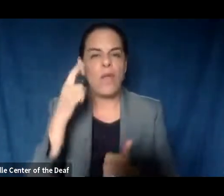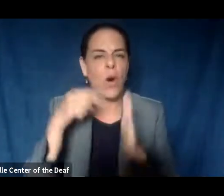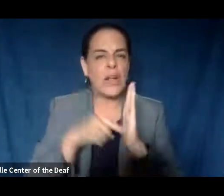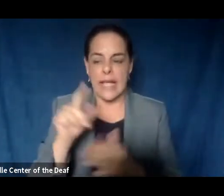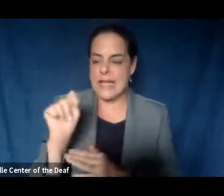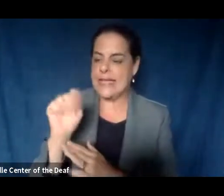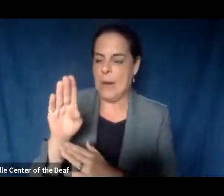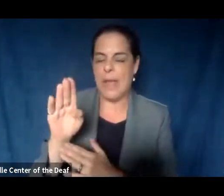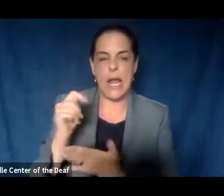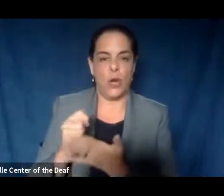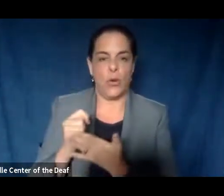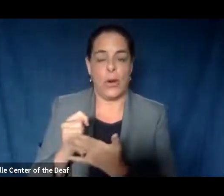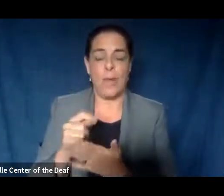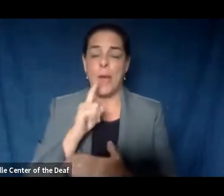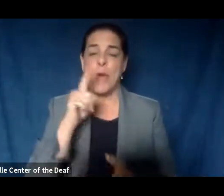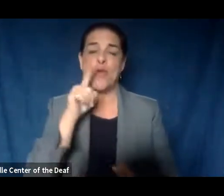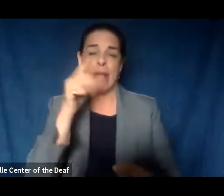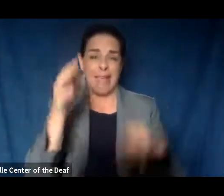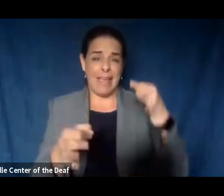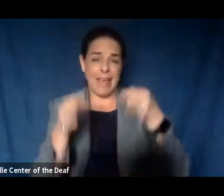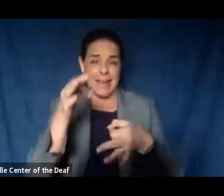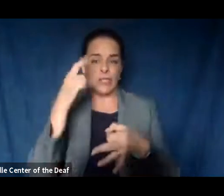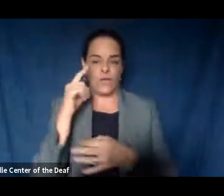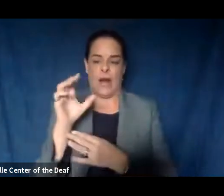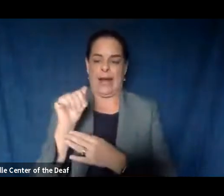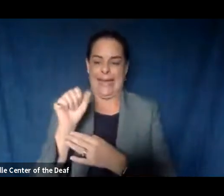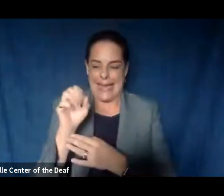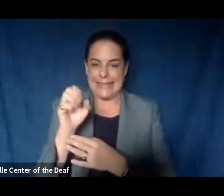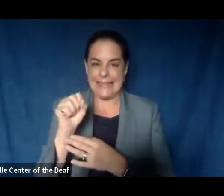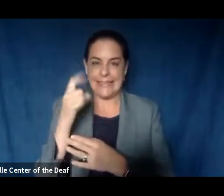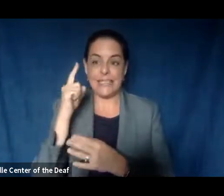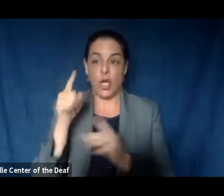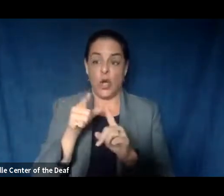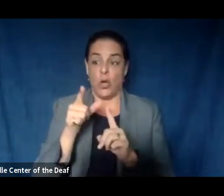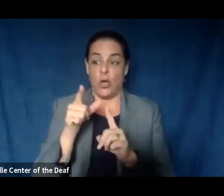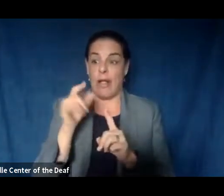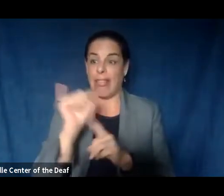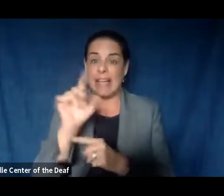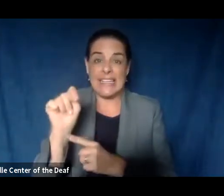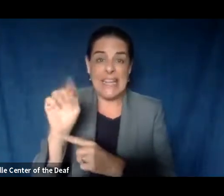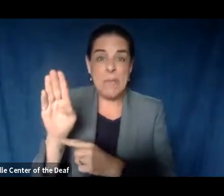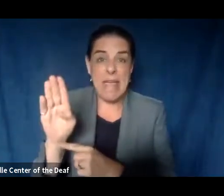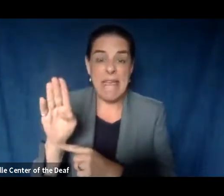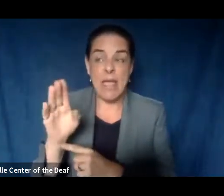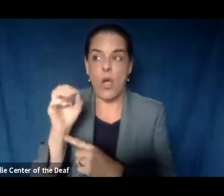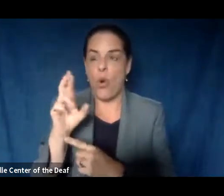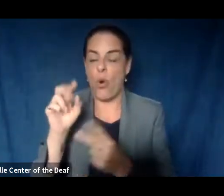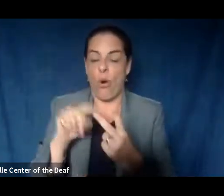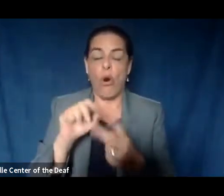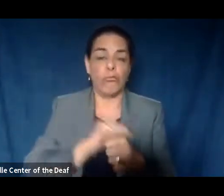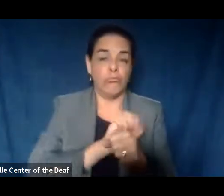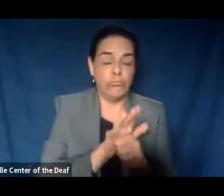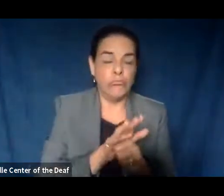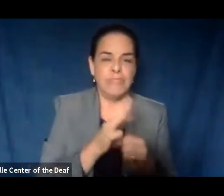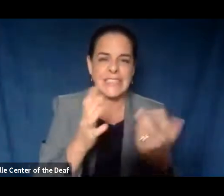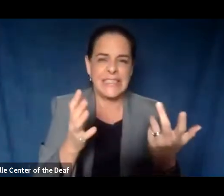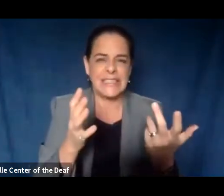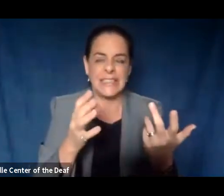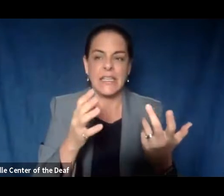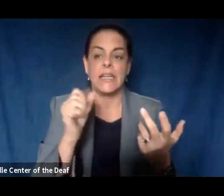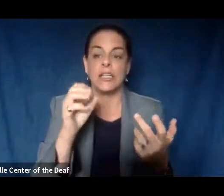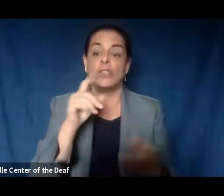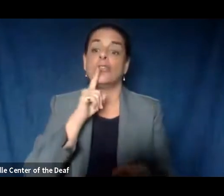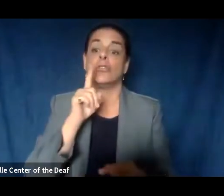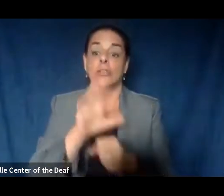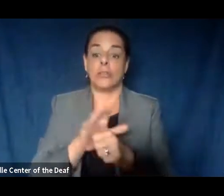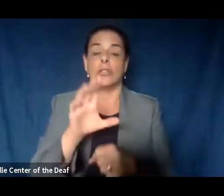really reserved for cases, so people who are diagnosed with an illness like TB or COVID-19. So a confirmed case